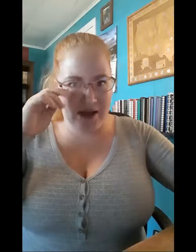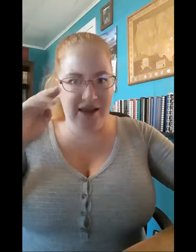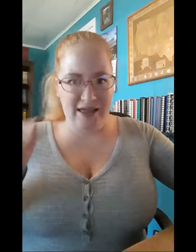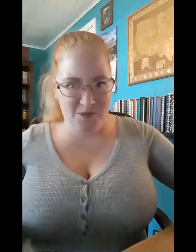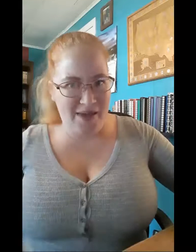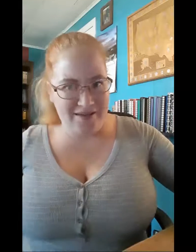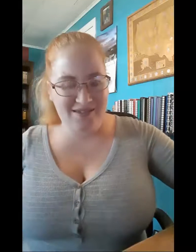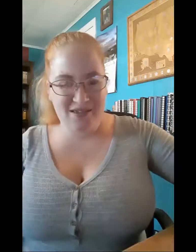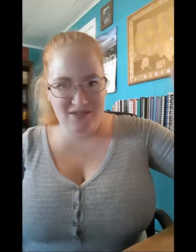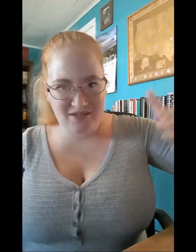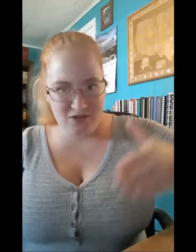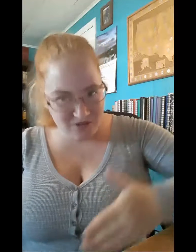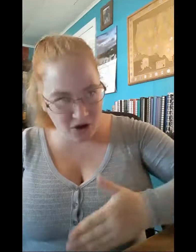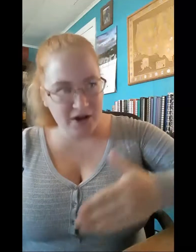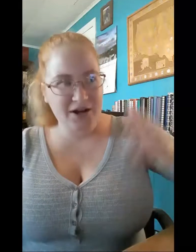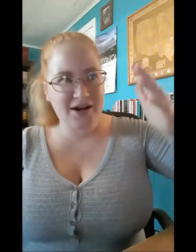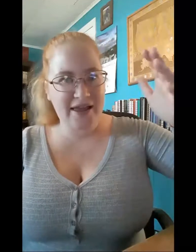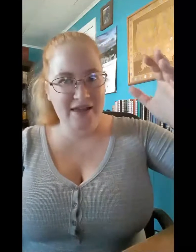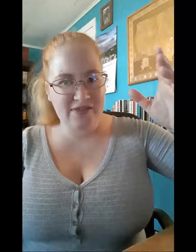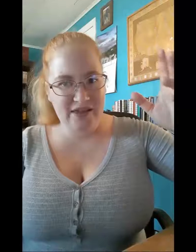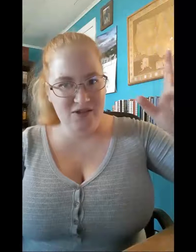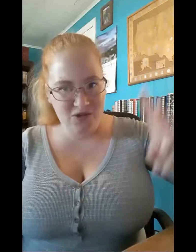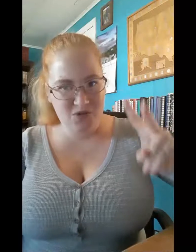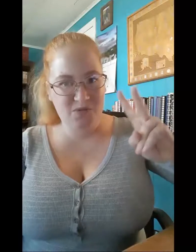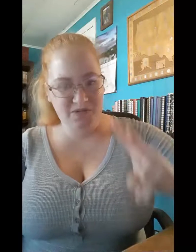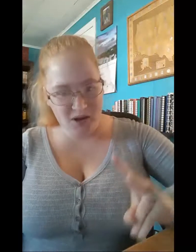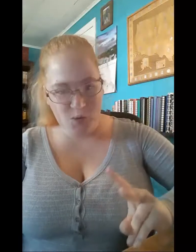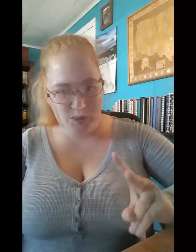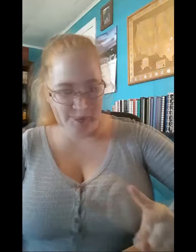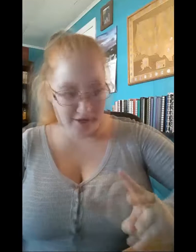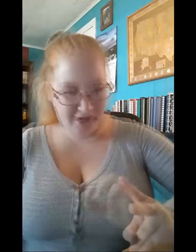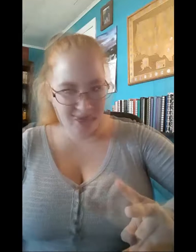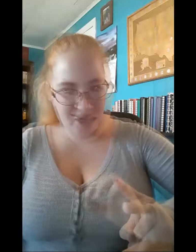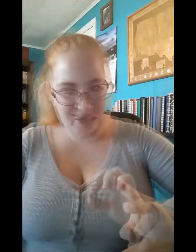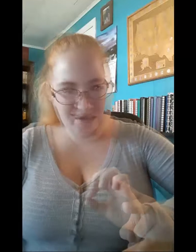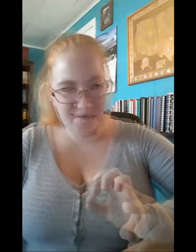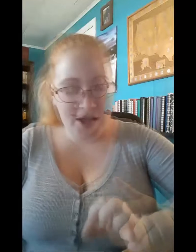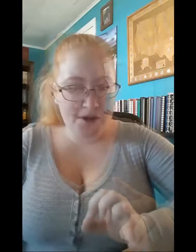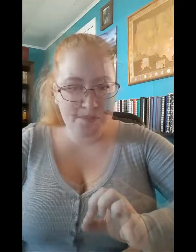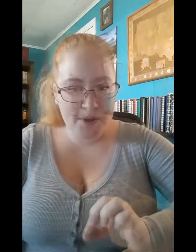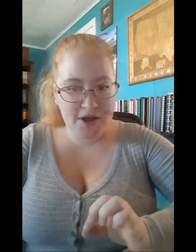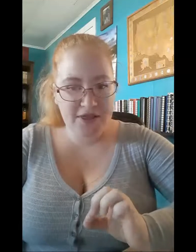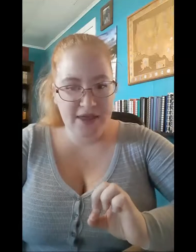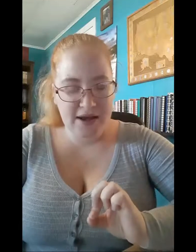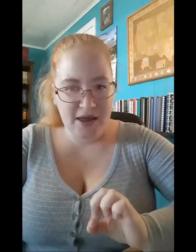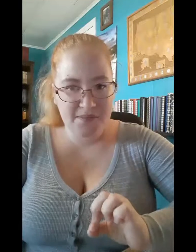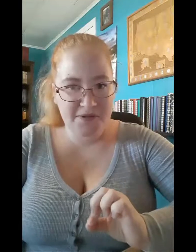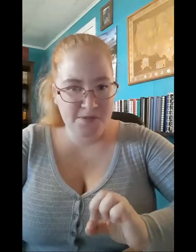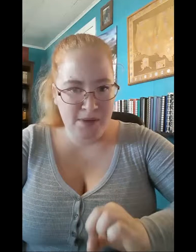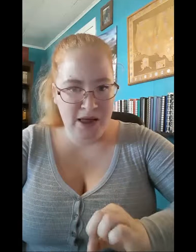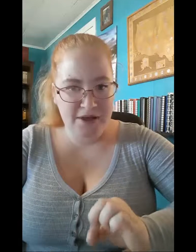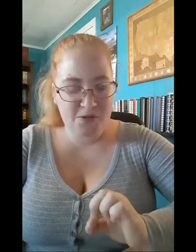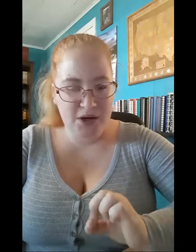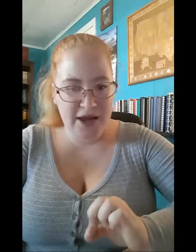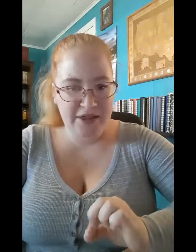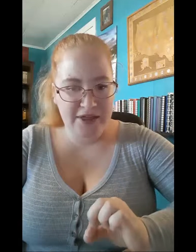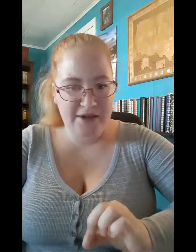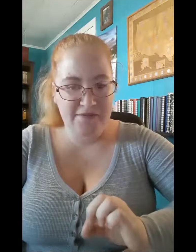and Maxon's daughter in the two sequel books. The final book that comes to mind when I think of